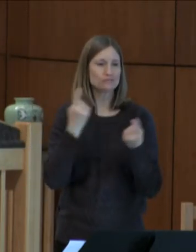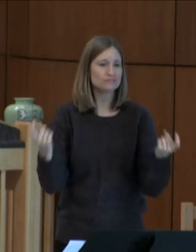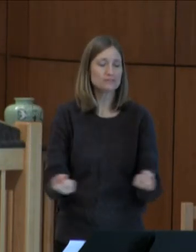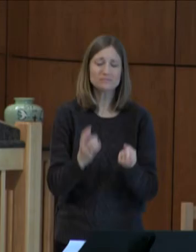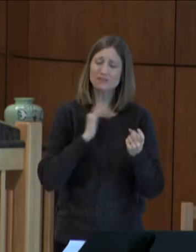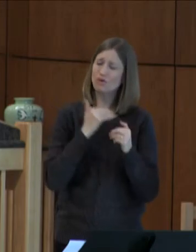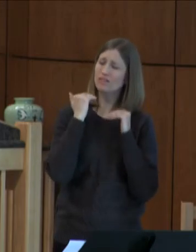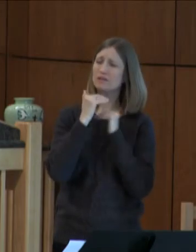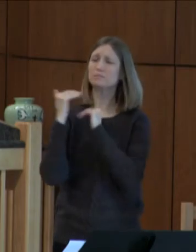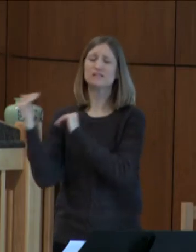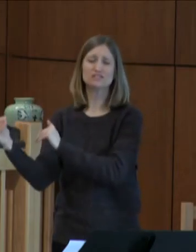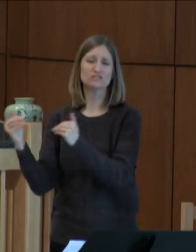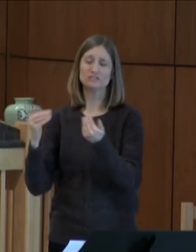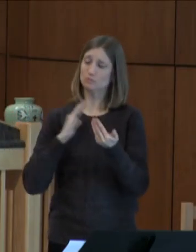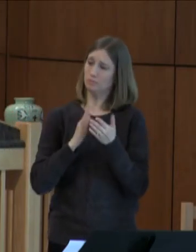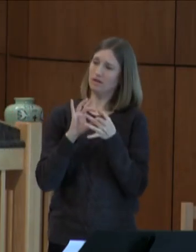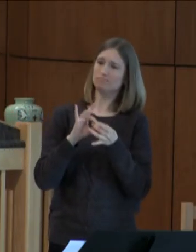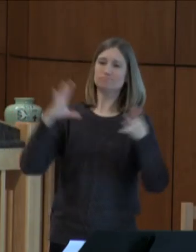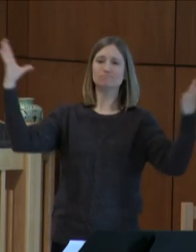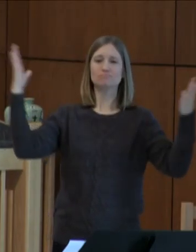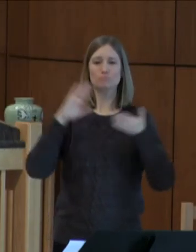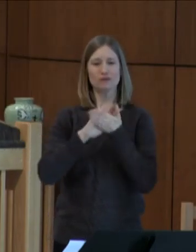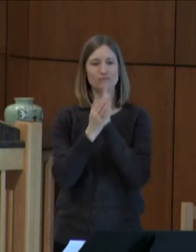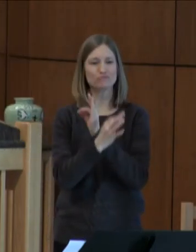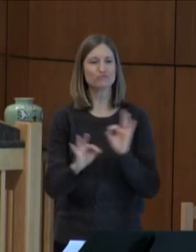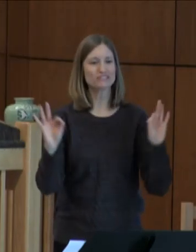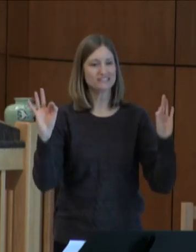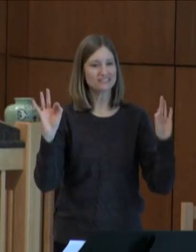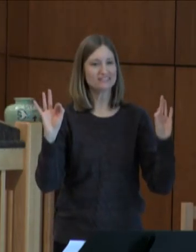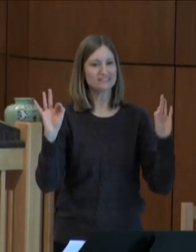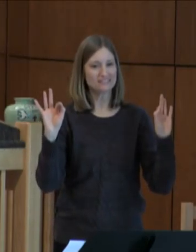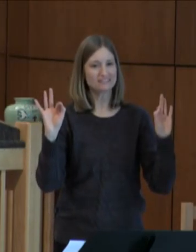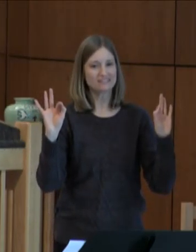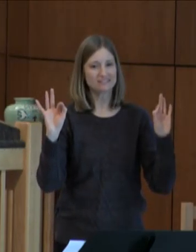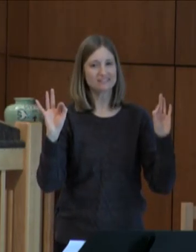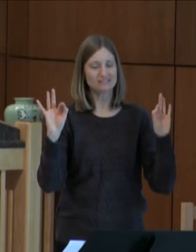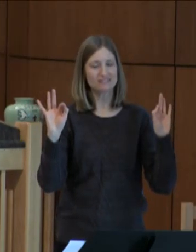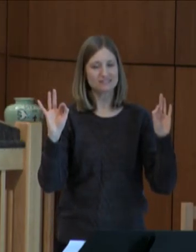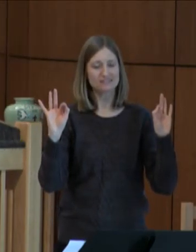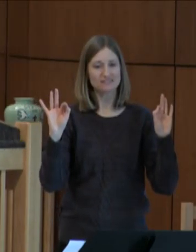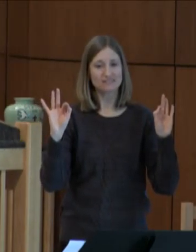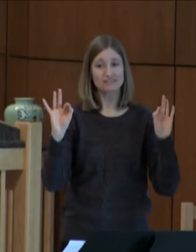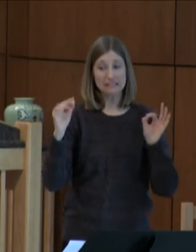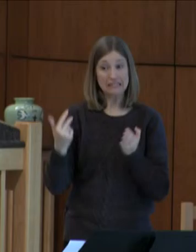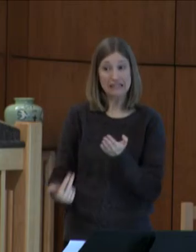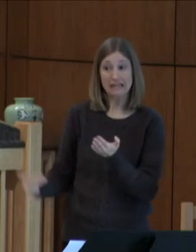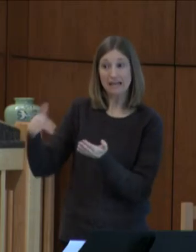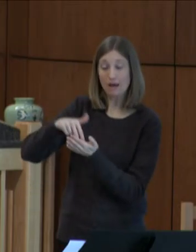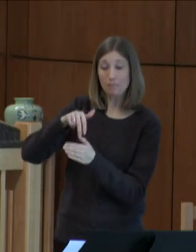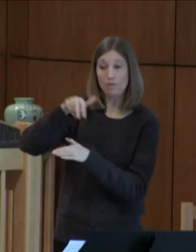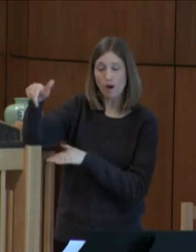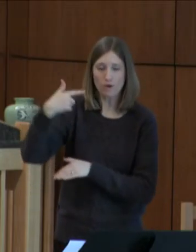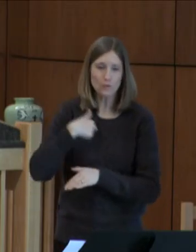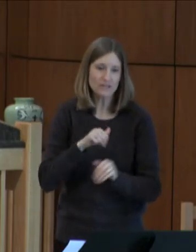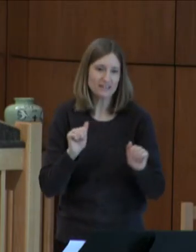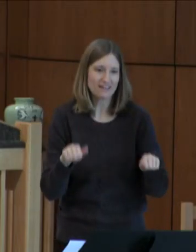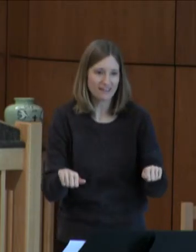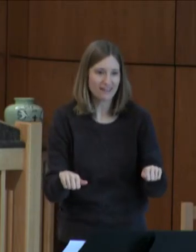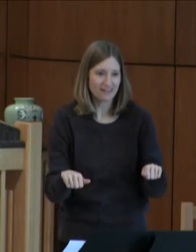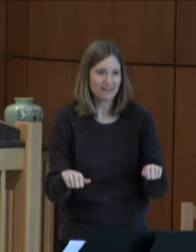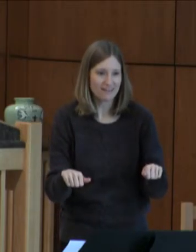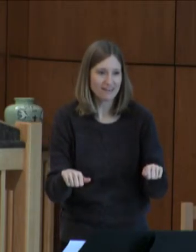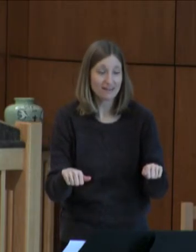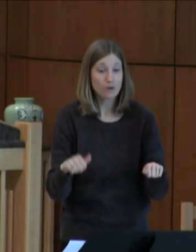limitations that are holding us back. We can get up and walk with that